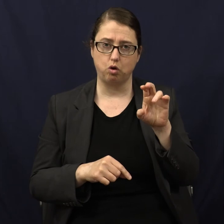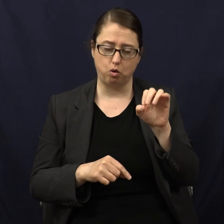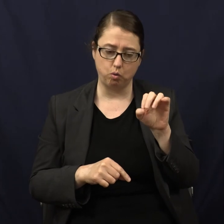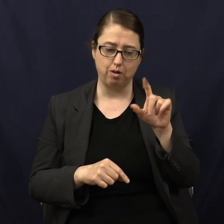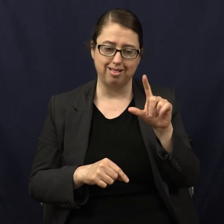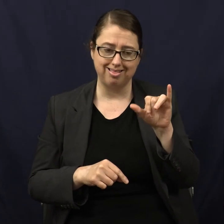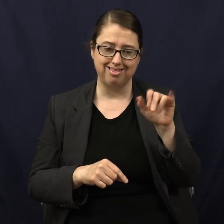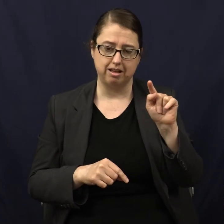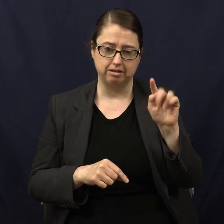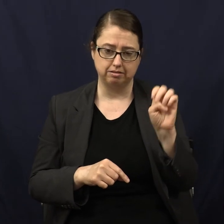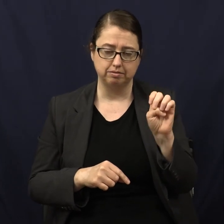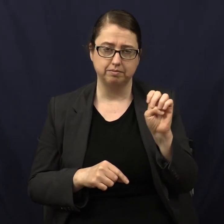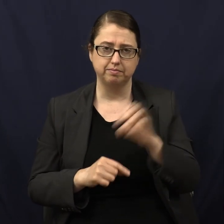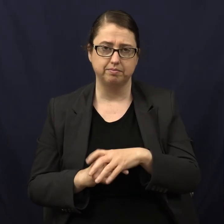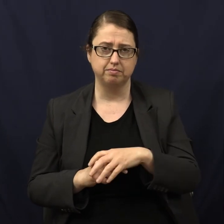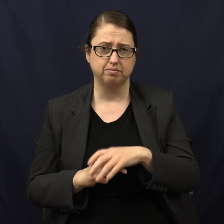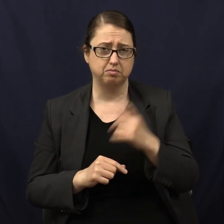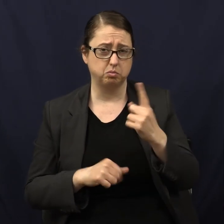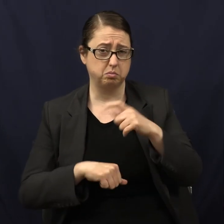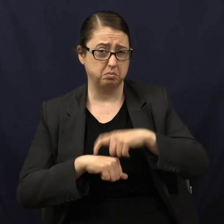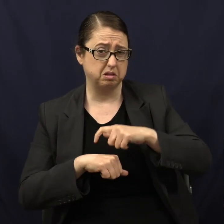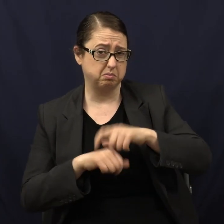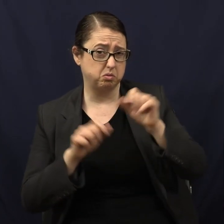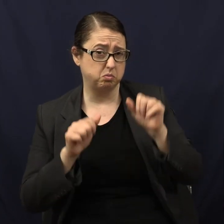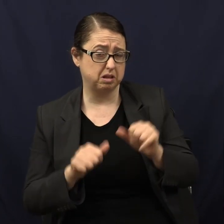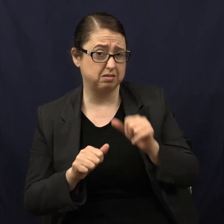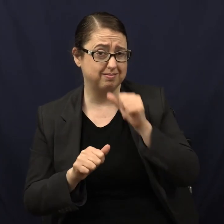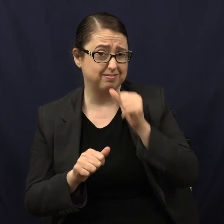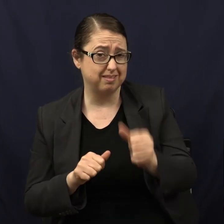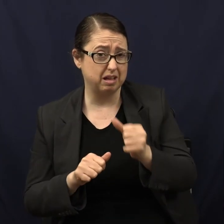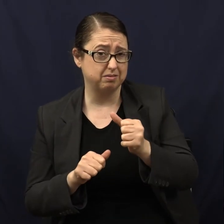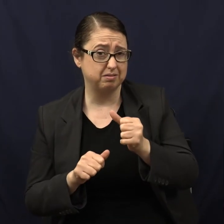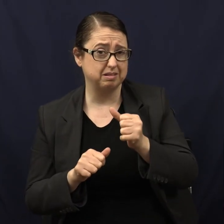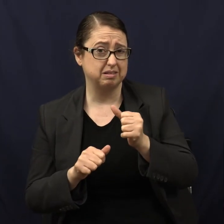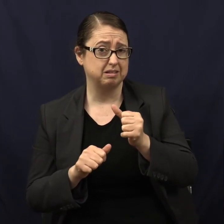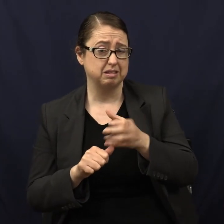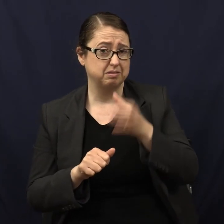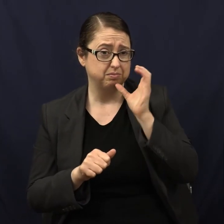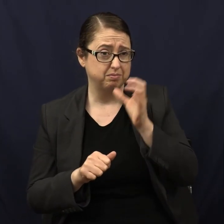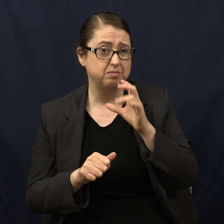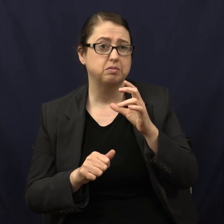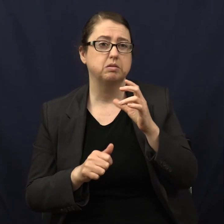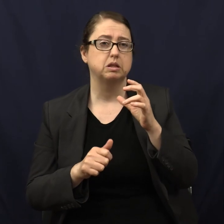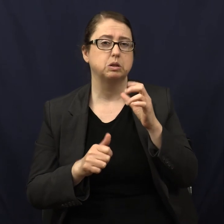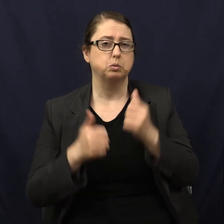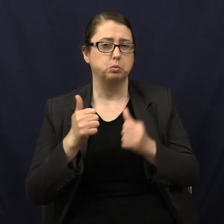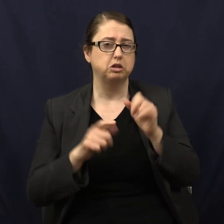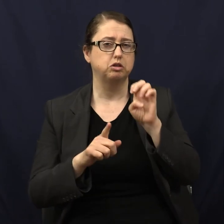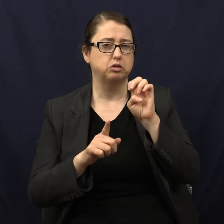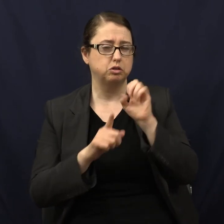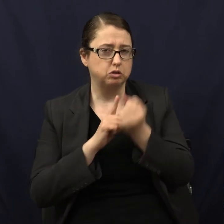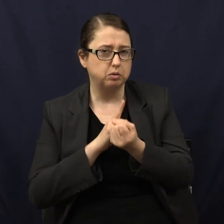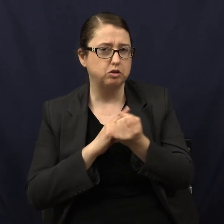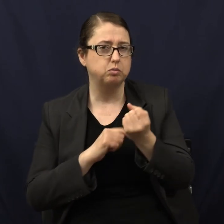when you couldn't hydrate your salt? What sort of conditions would prevent you from hydrating on your own?